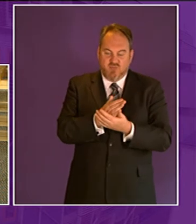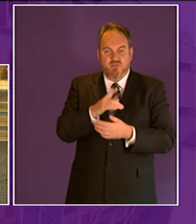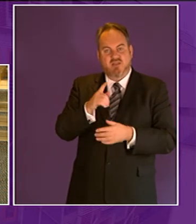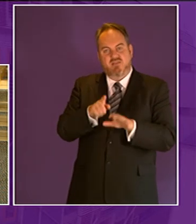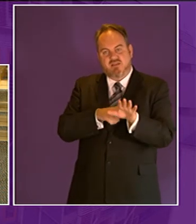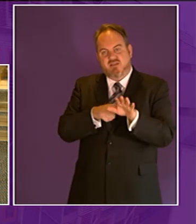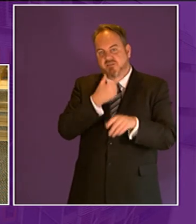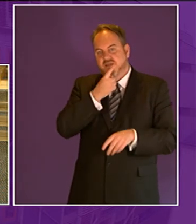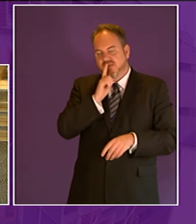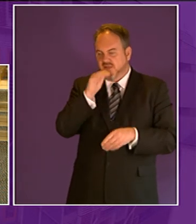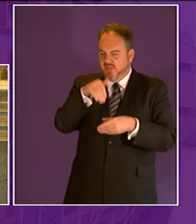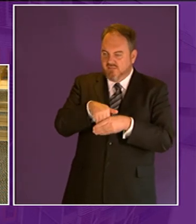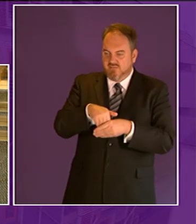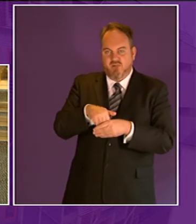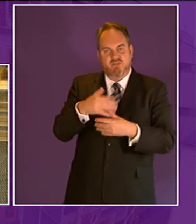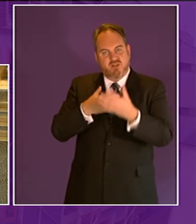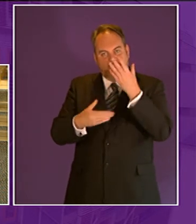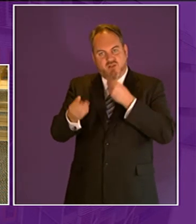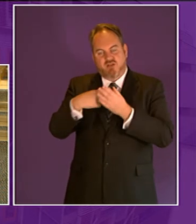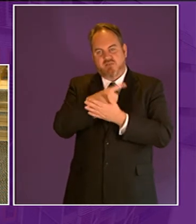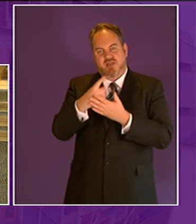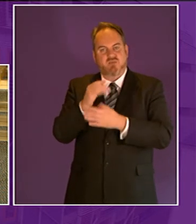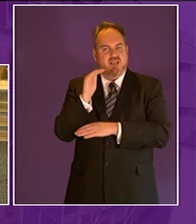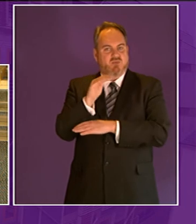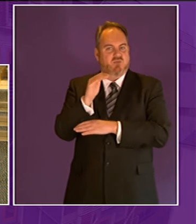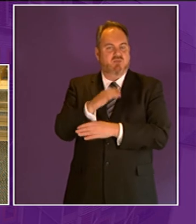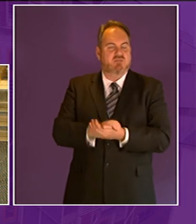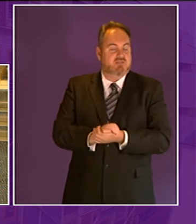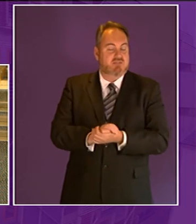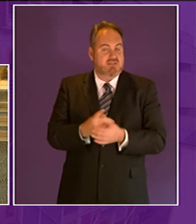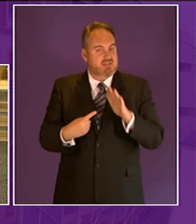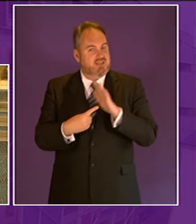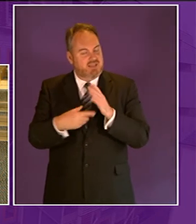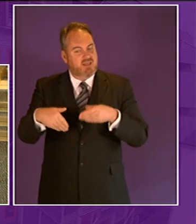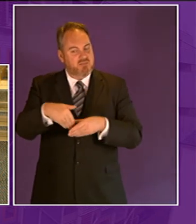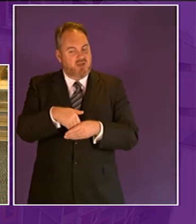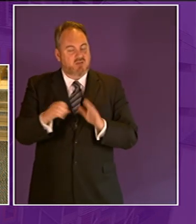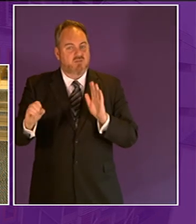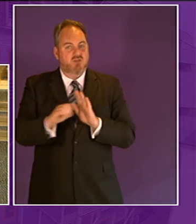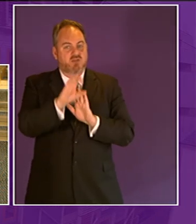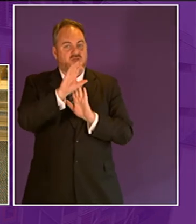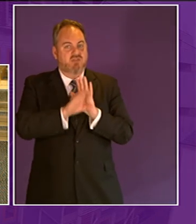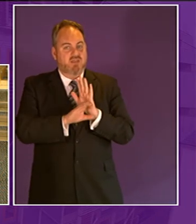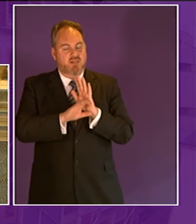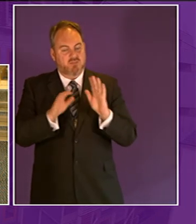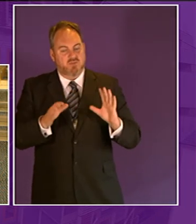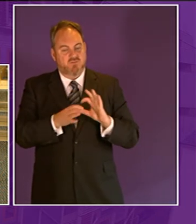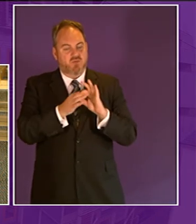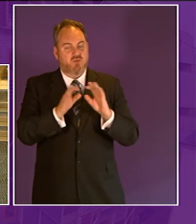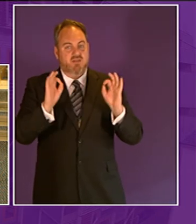to learn in the outdoors it's no accident that outdoor learning is a key component of curriculum for excellence the flexibility which teachers have